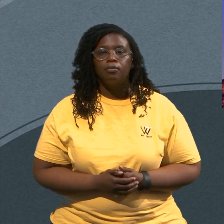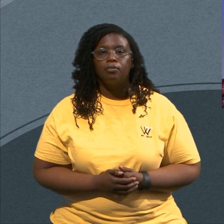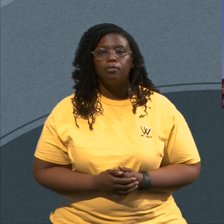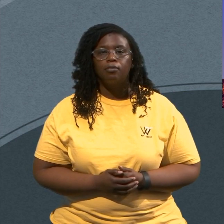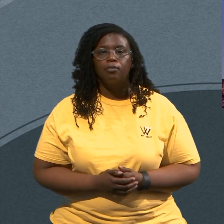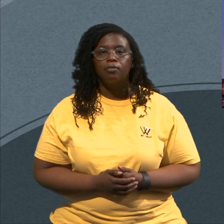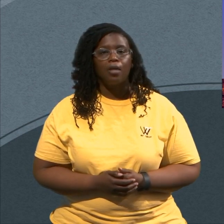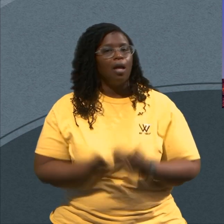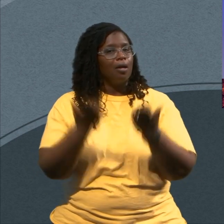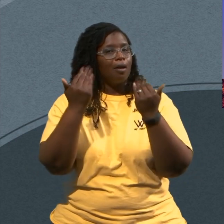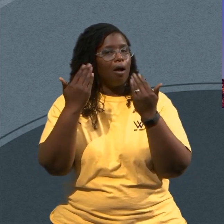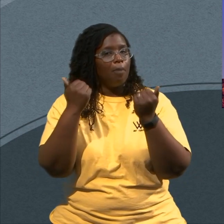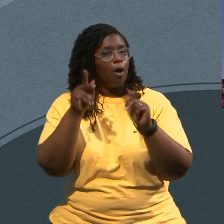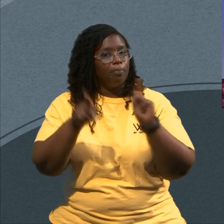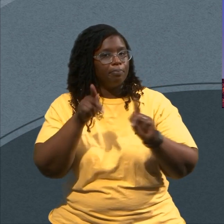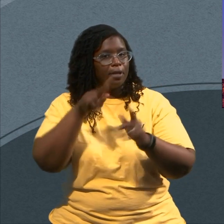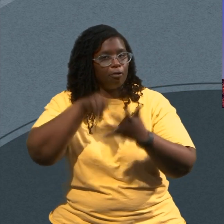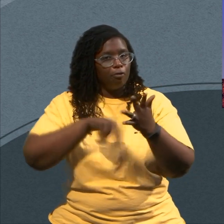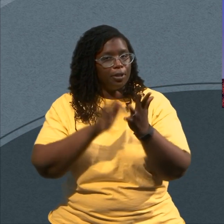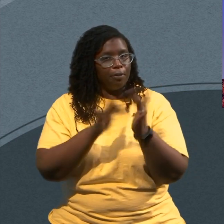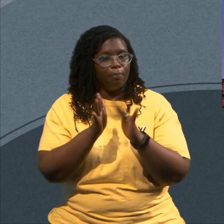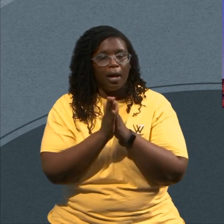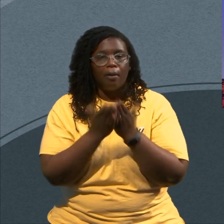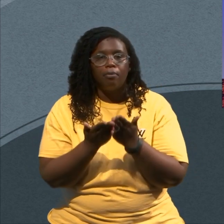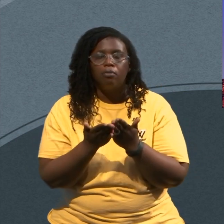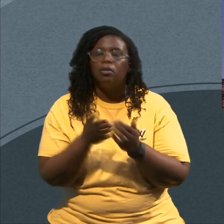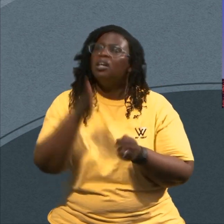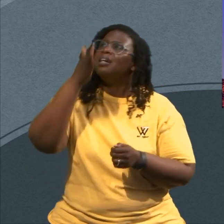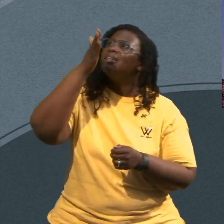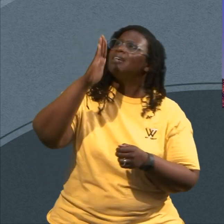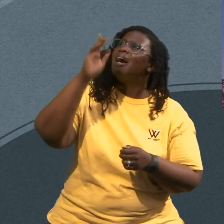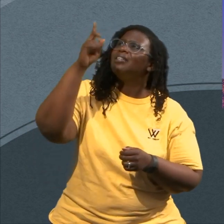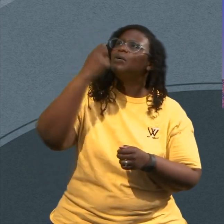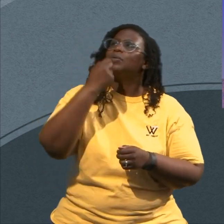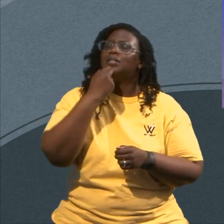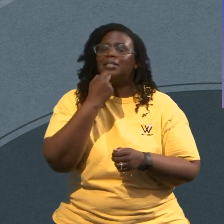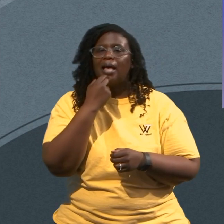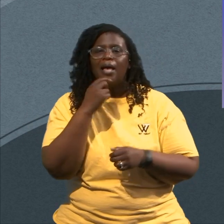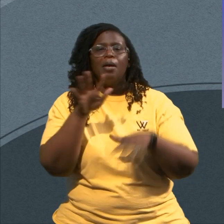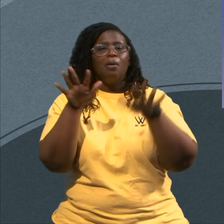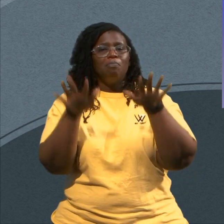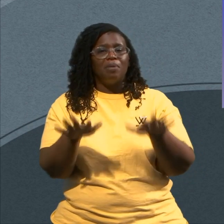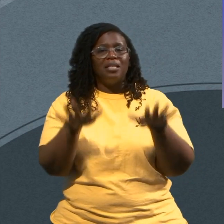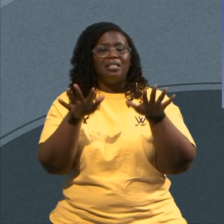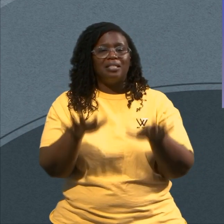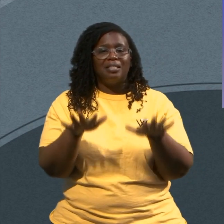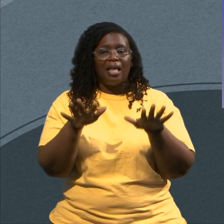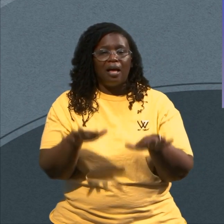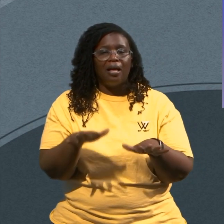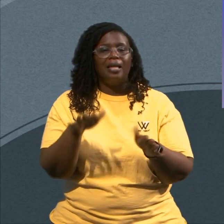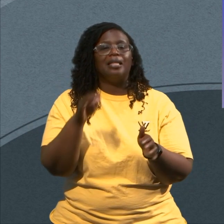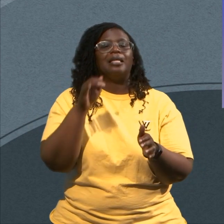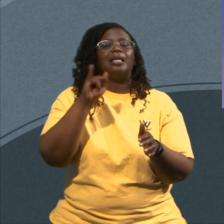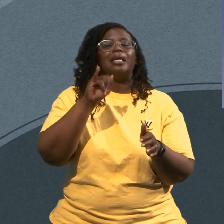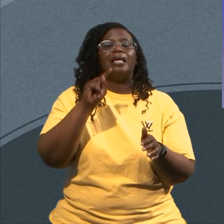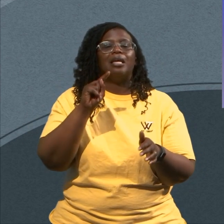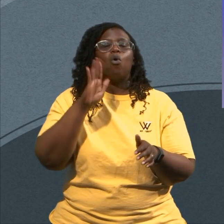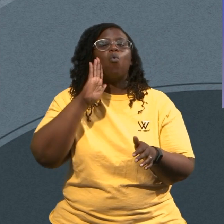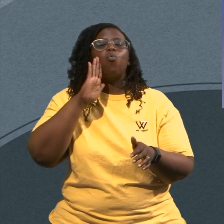Bible Readers He Does Not Say Be Still And It Shall Be Known It Doesn't Say That